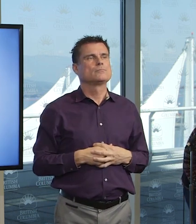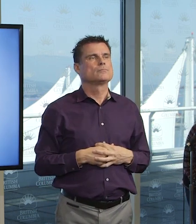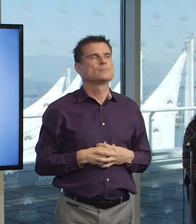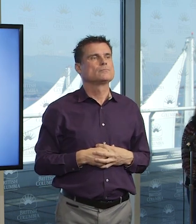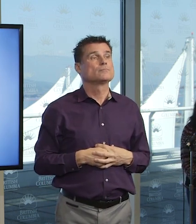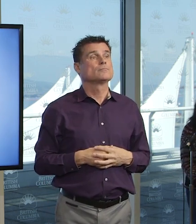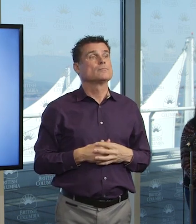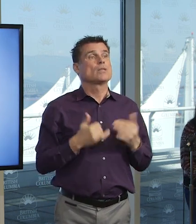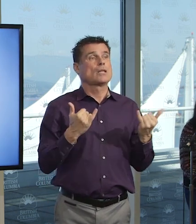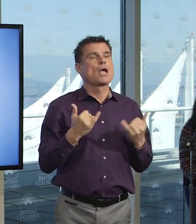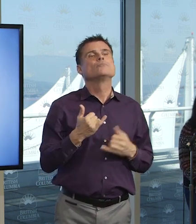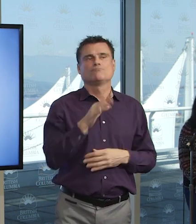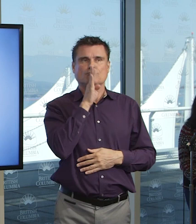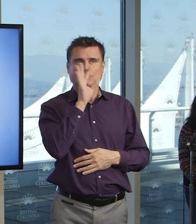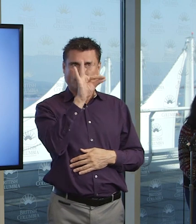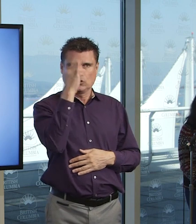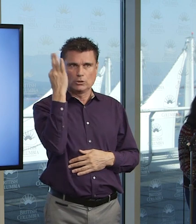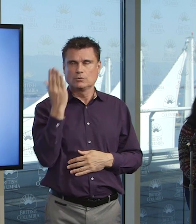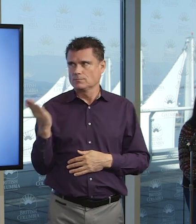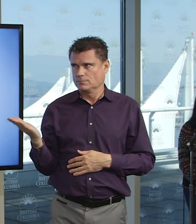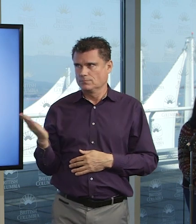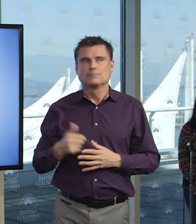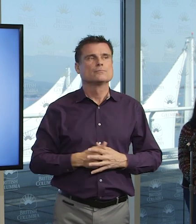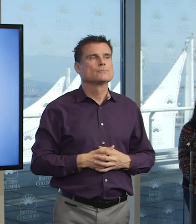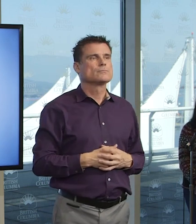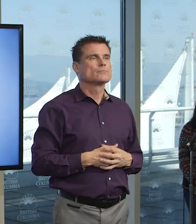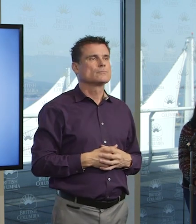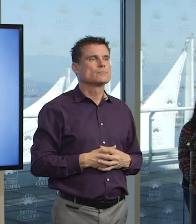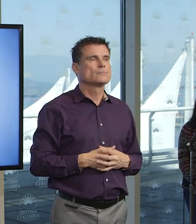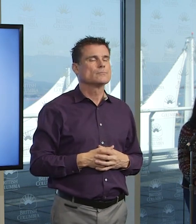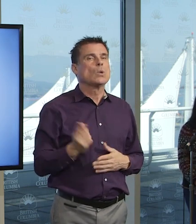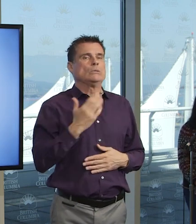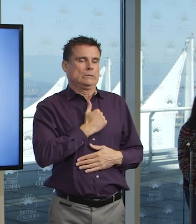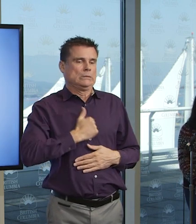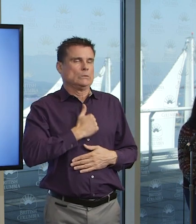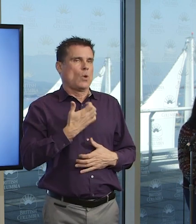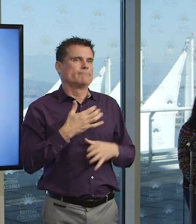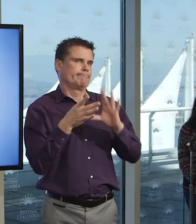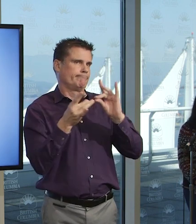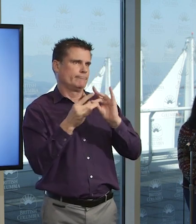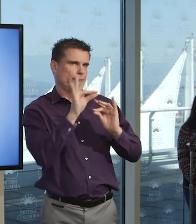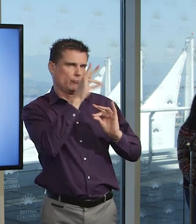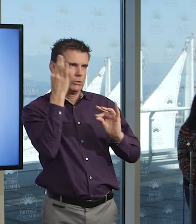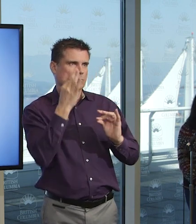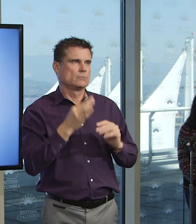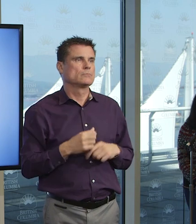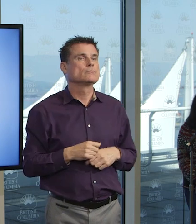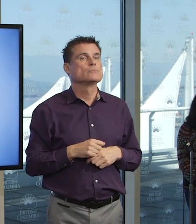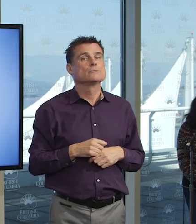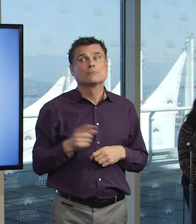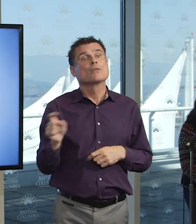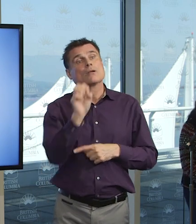excusez-moi. Excusez-moi. En français, Dr. Henry me rappelle qu'il faut le faire